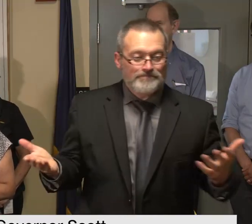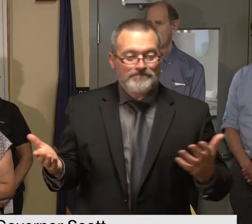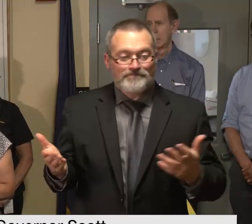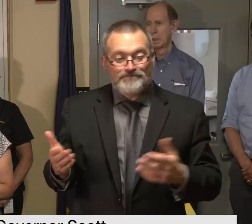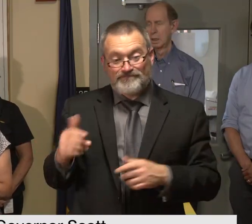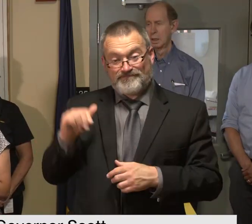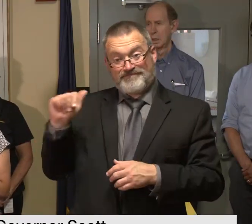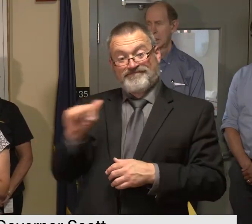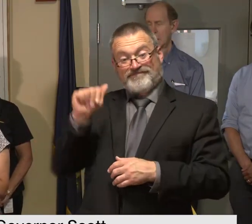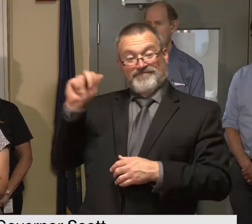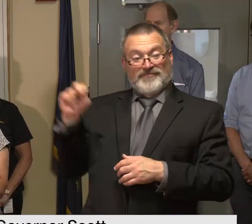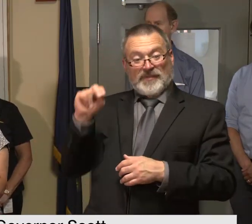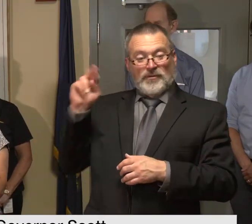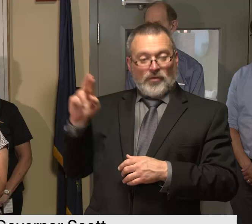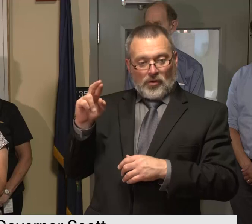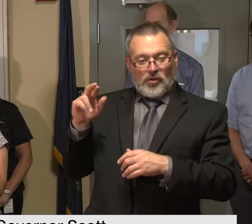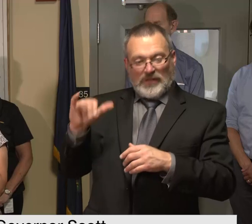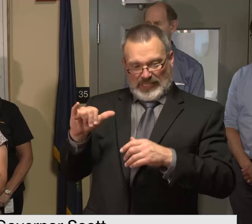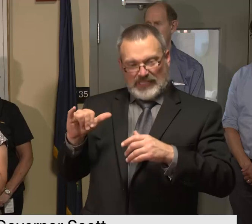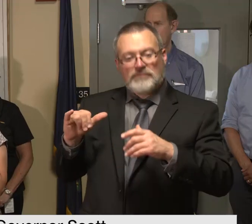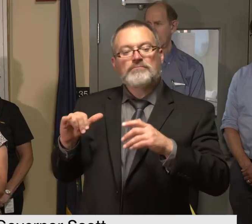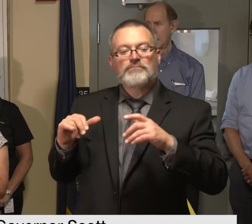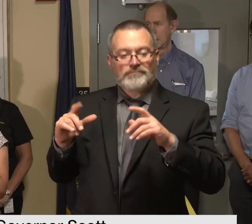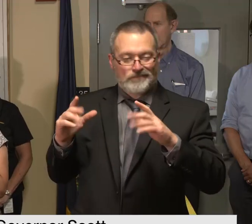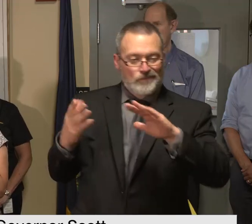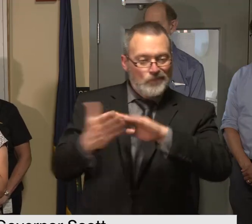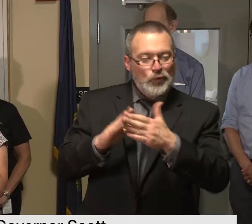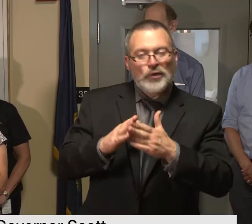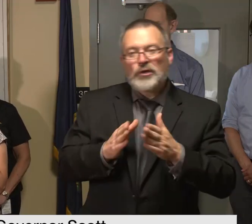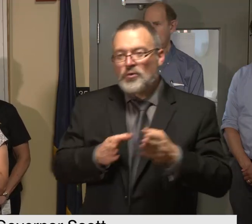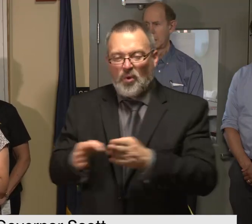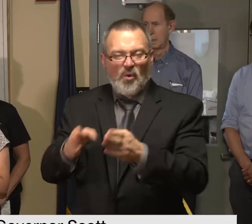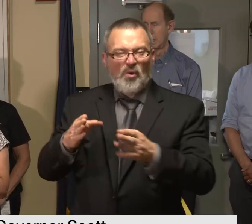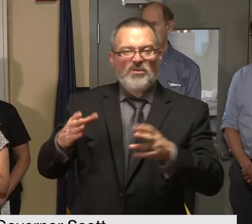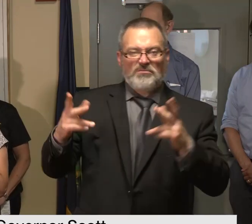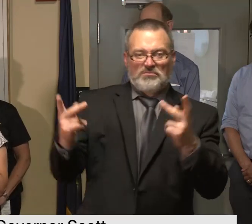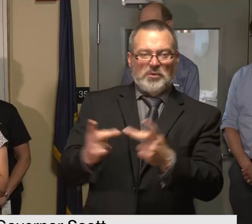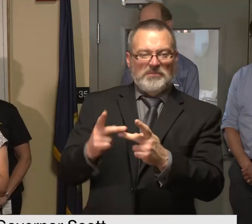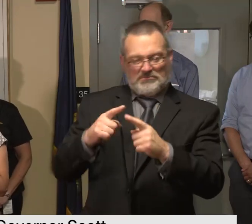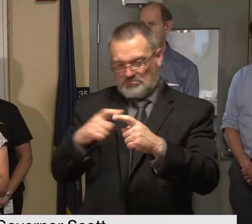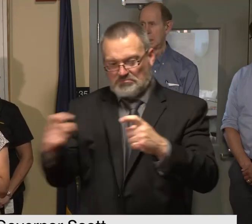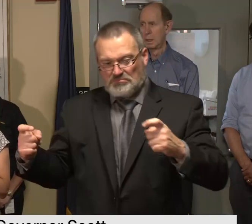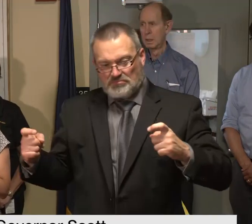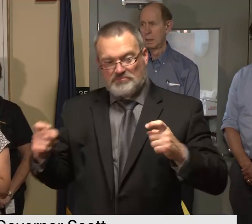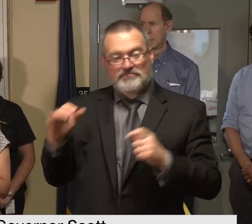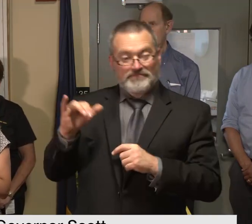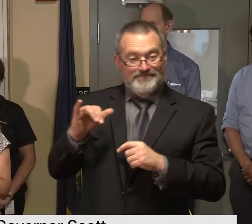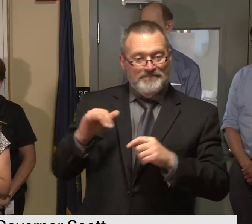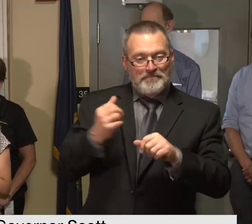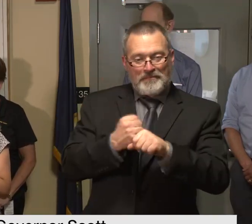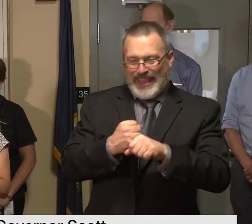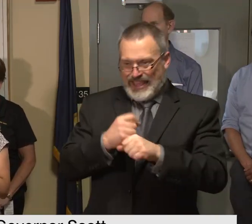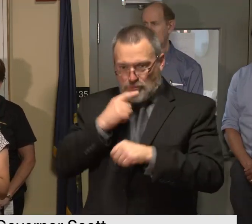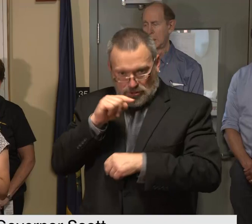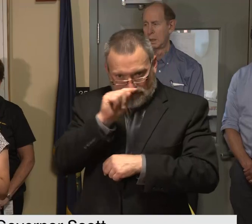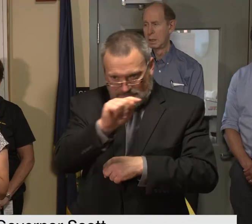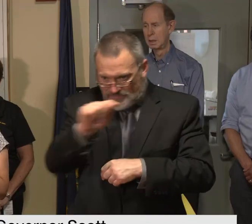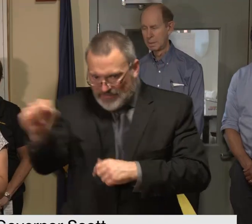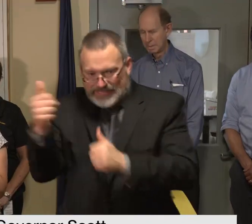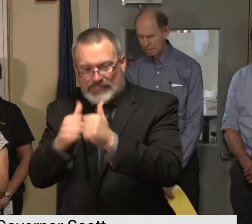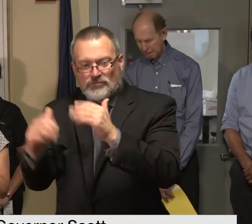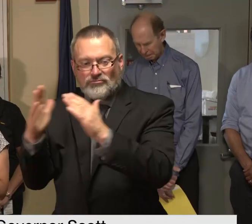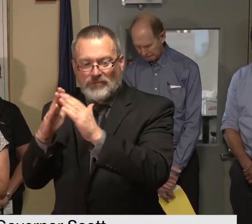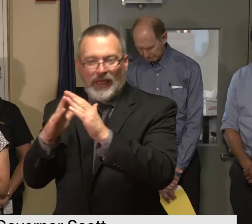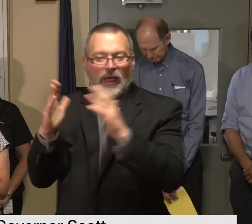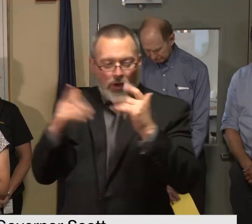general permit and it it um relies on an inventory that each town at this point has completed looking